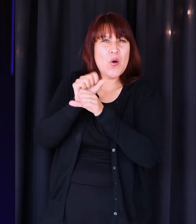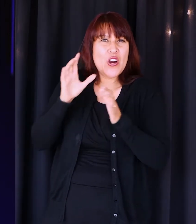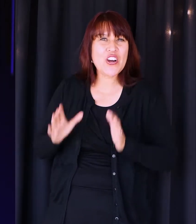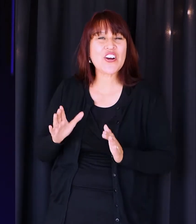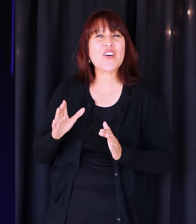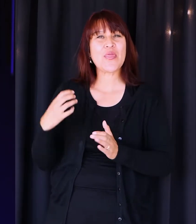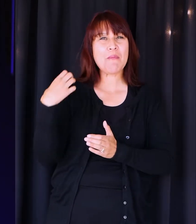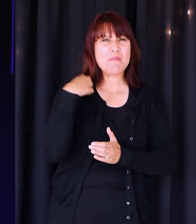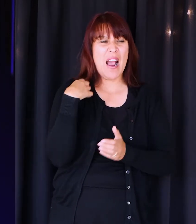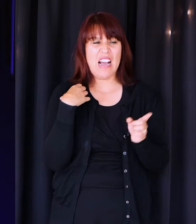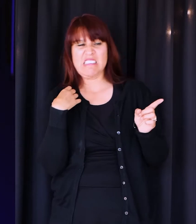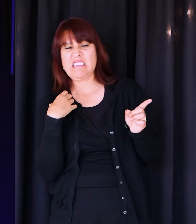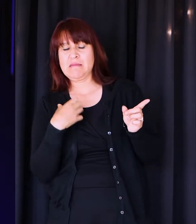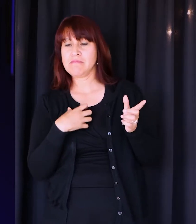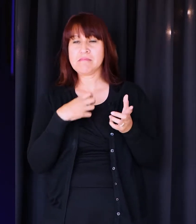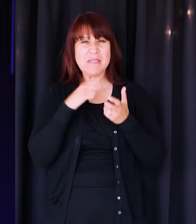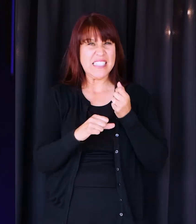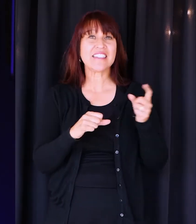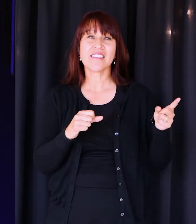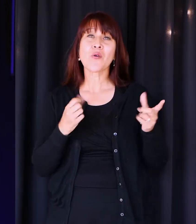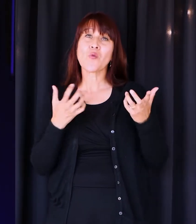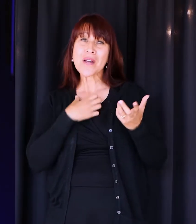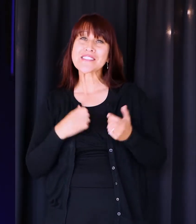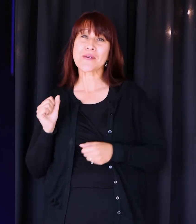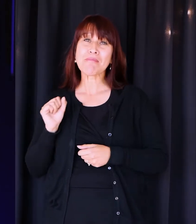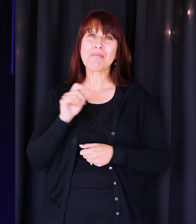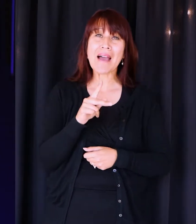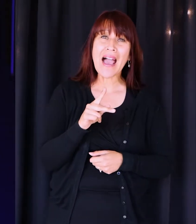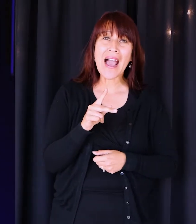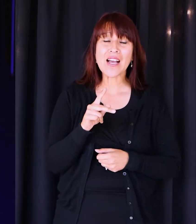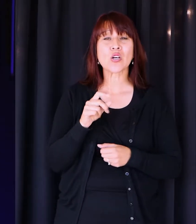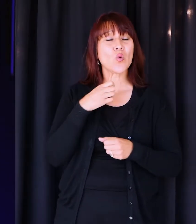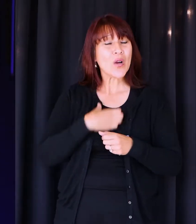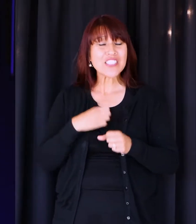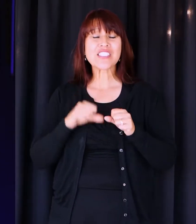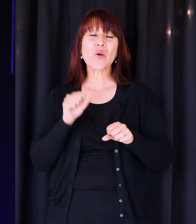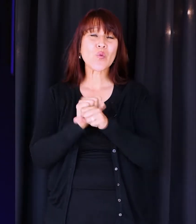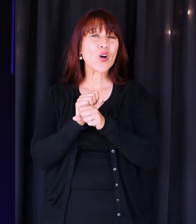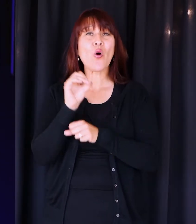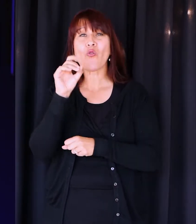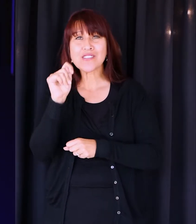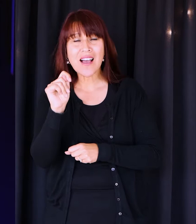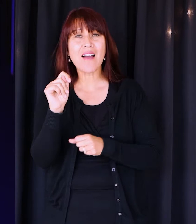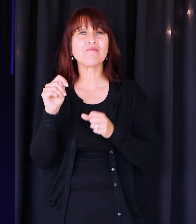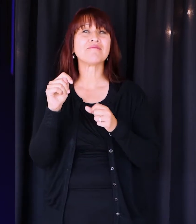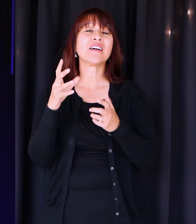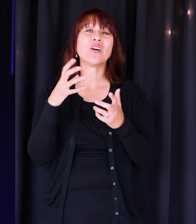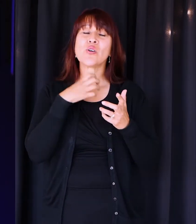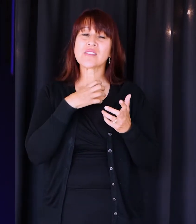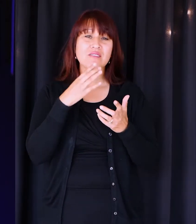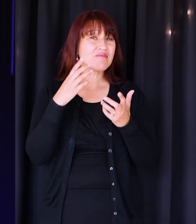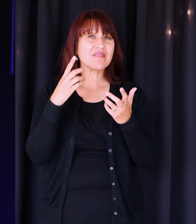that you used to call mean. Many of you wish that you could now work overtime, that you complained about so much when